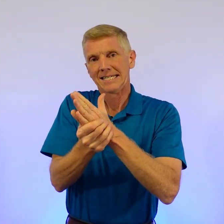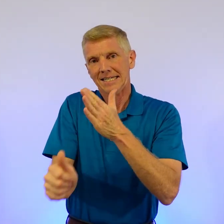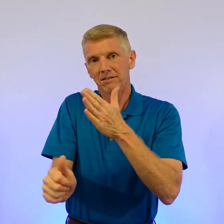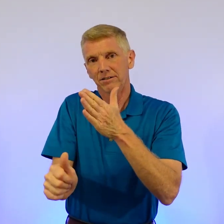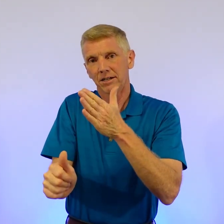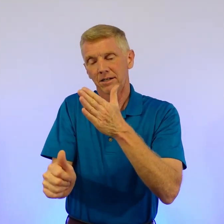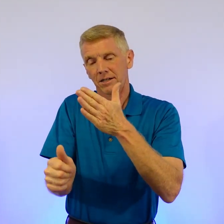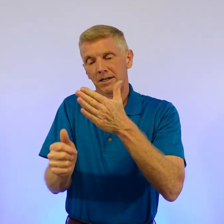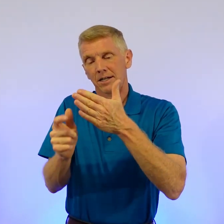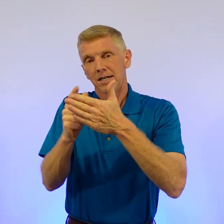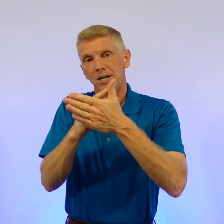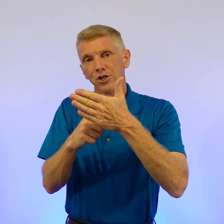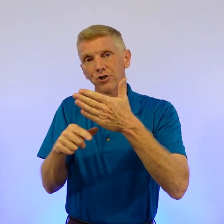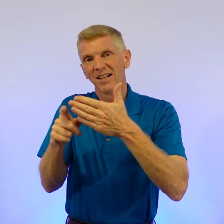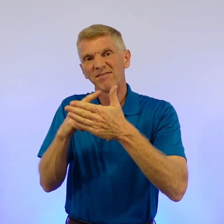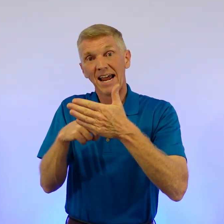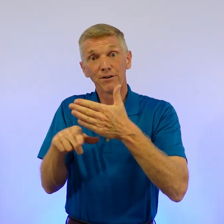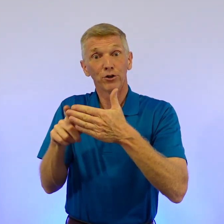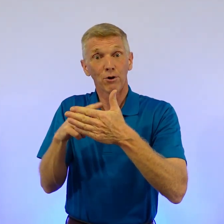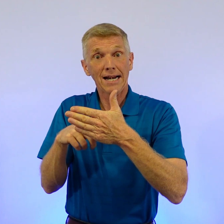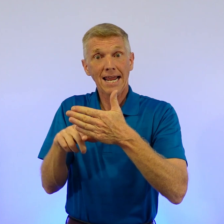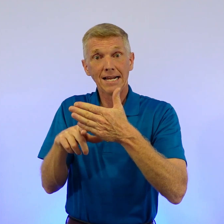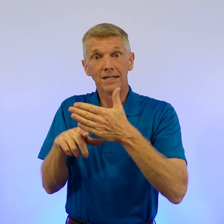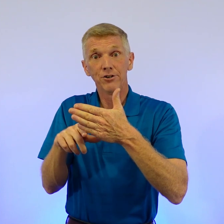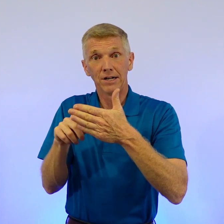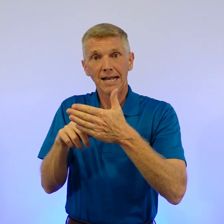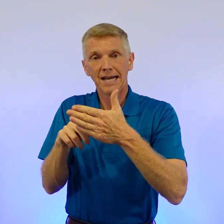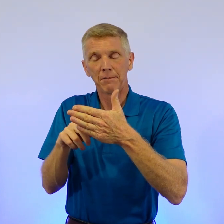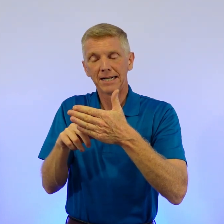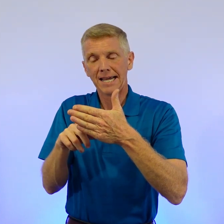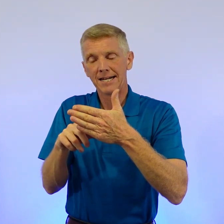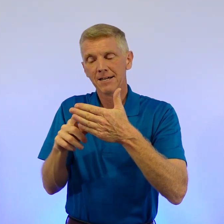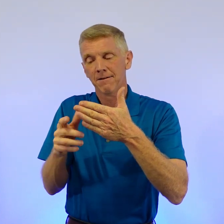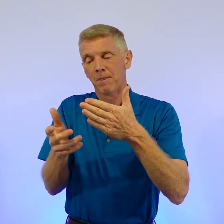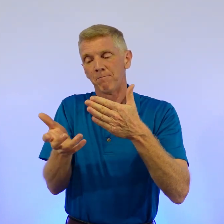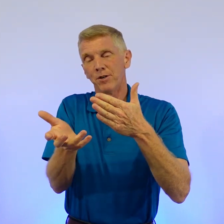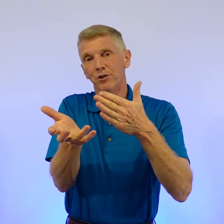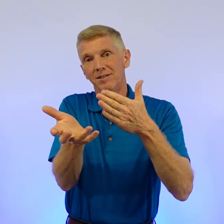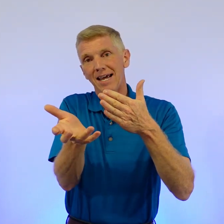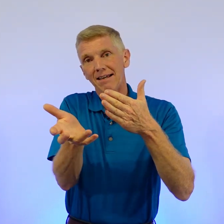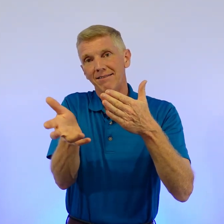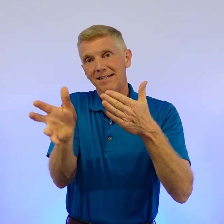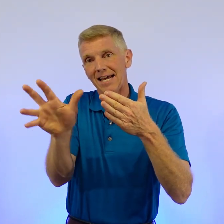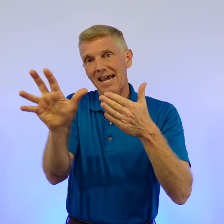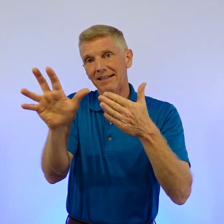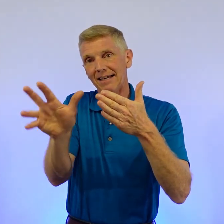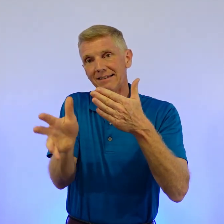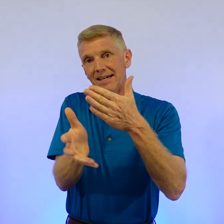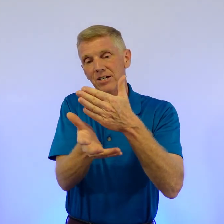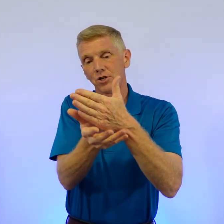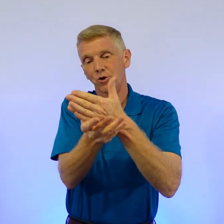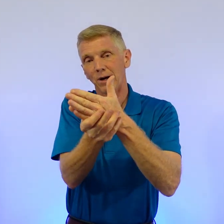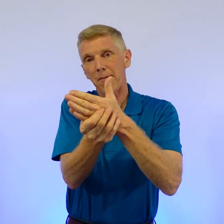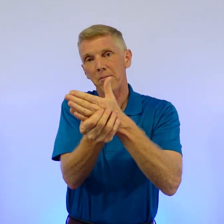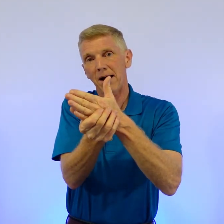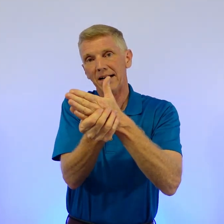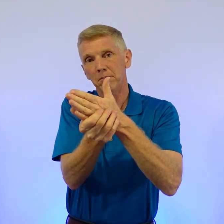Skilled. Here's your left hand if you're right handed, your non-dominant hand. You're going to take this hand like this, grab the bottom,